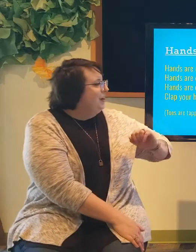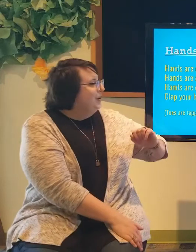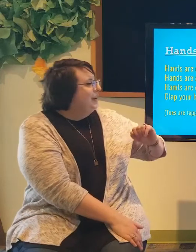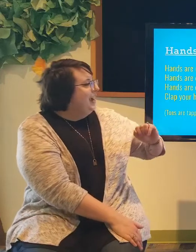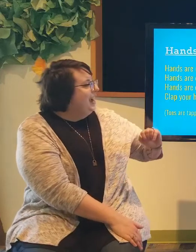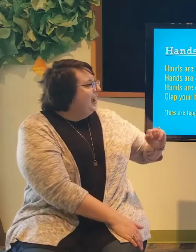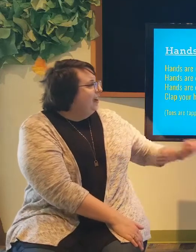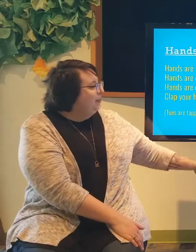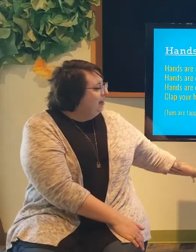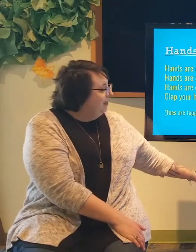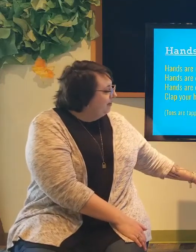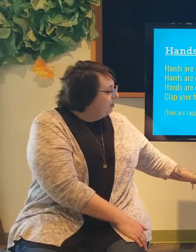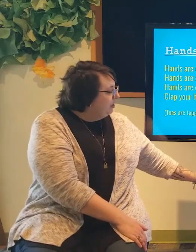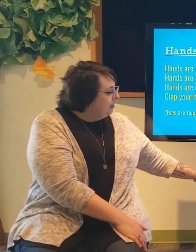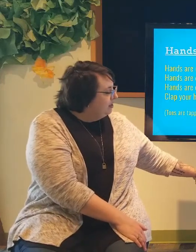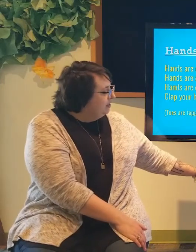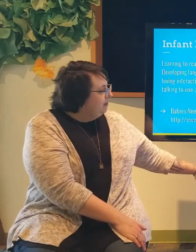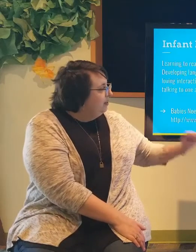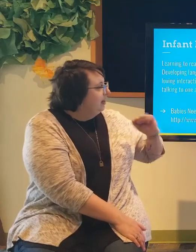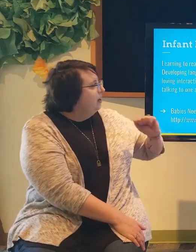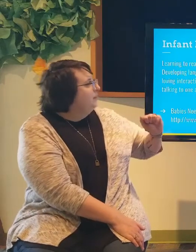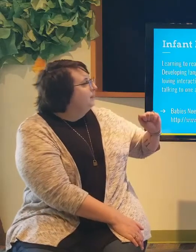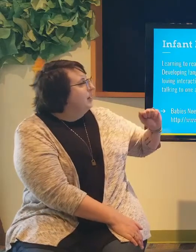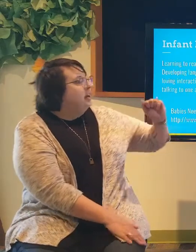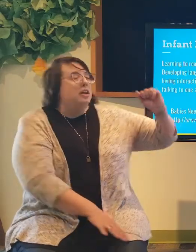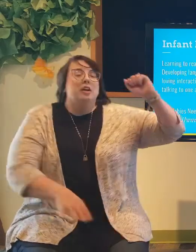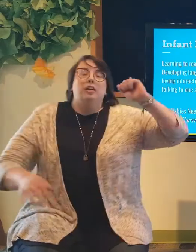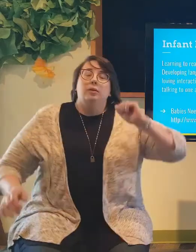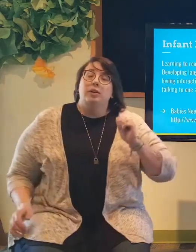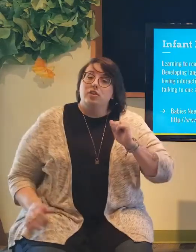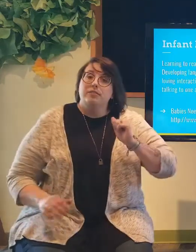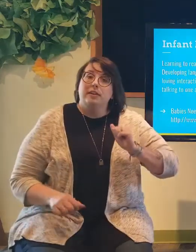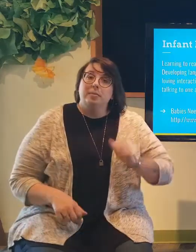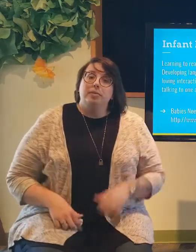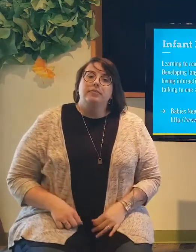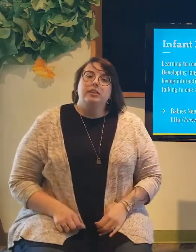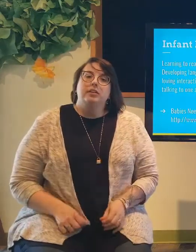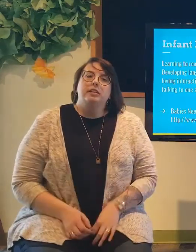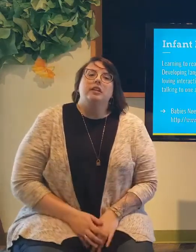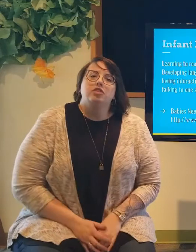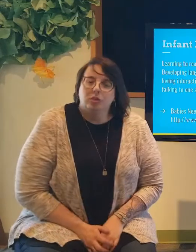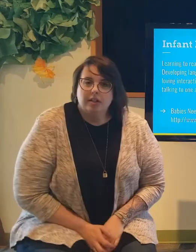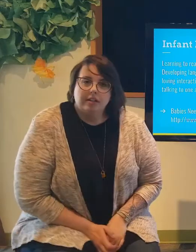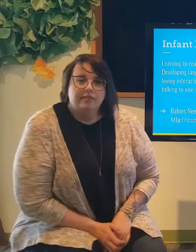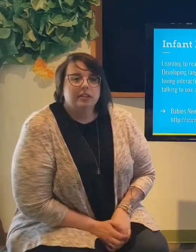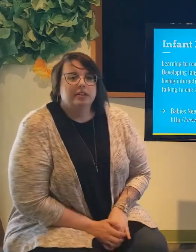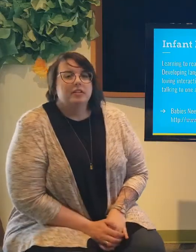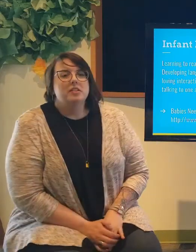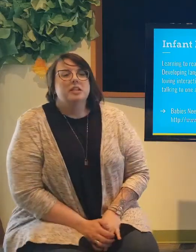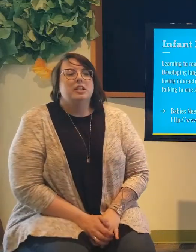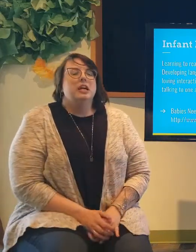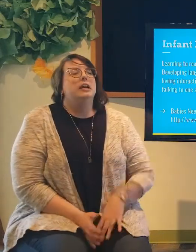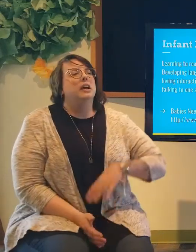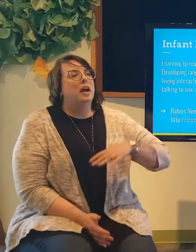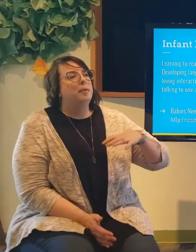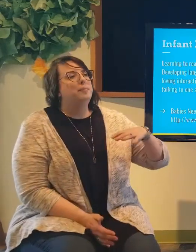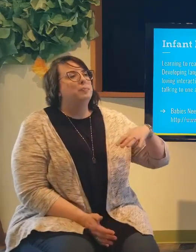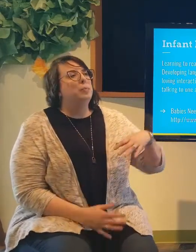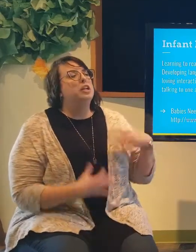Okay, well, if it changes, there we go. We're just very briefly going to touch on infant literacy. We